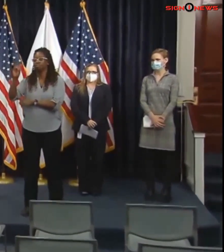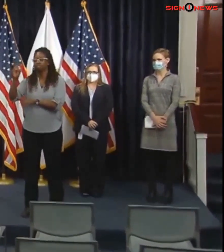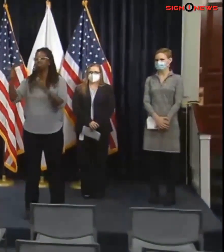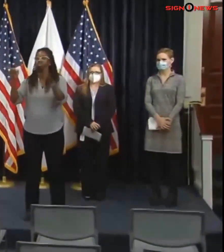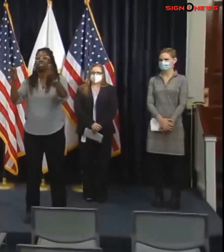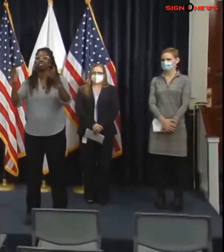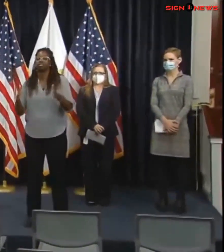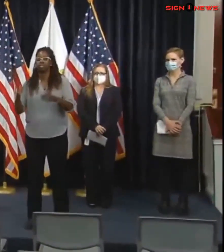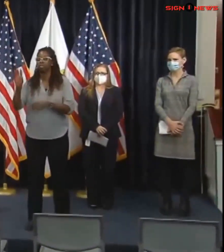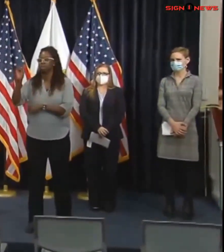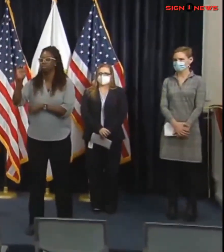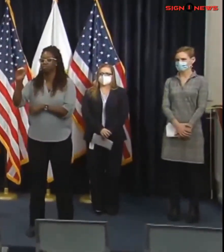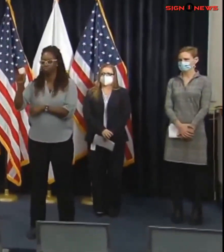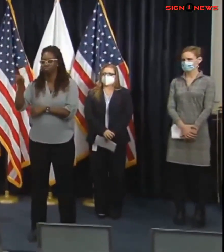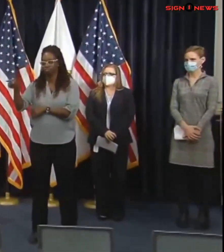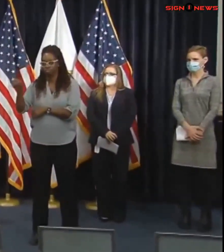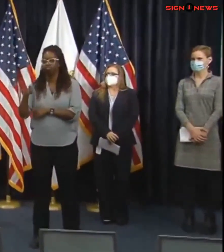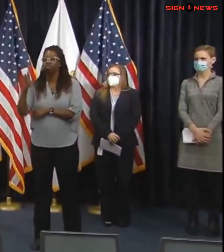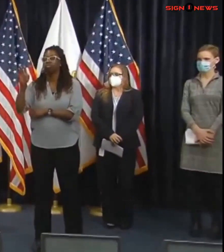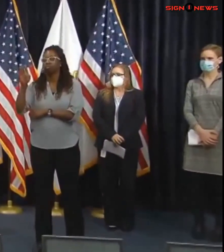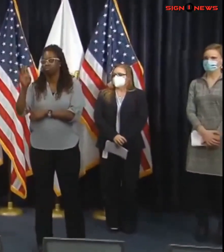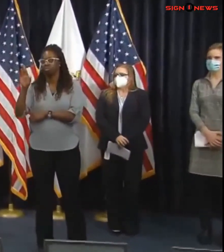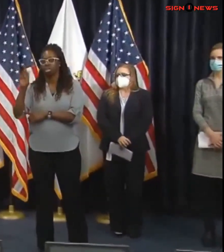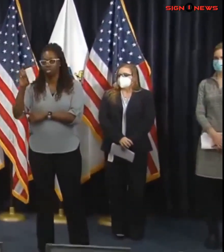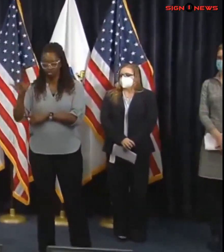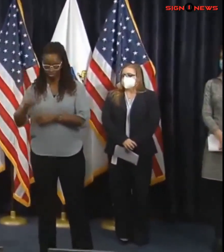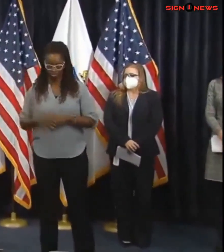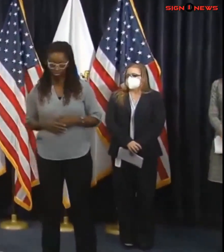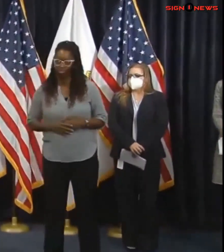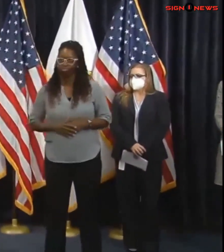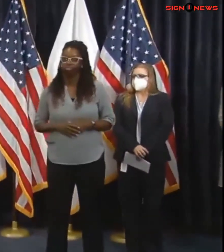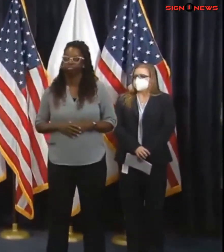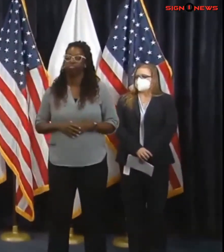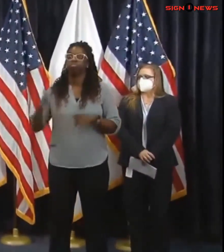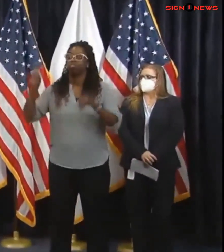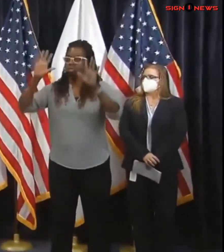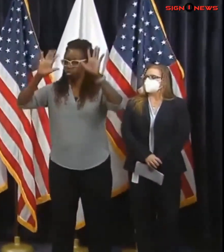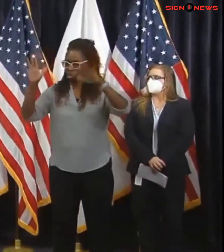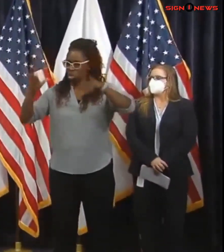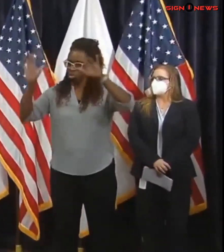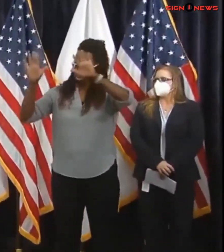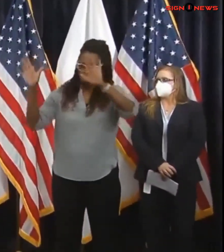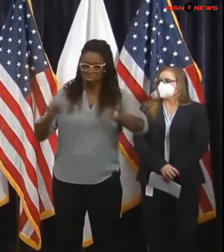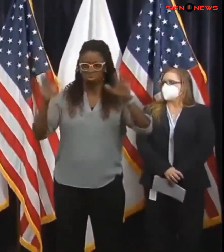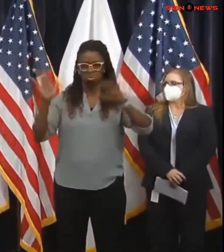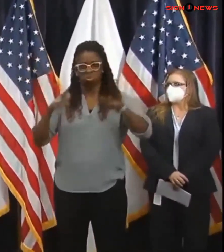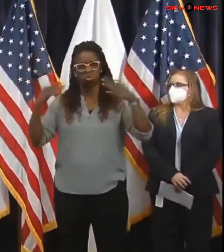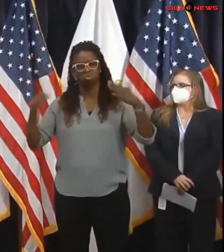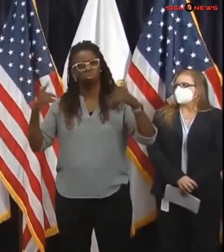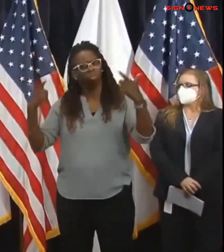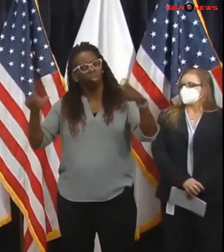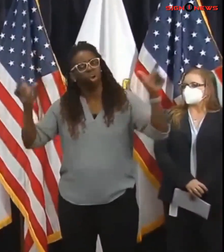This is going to be a very big storm, probably one of the biggest we've experienced in the last few years.